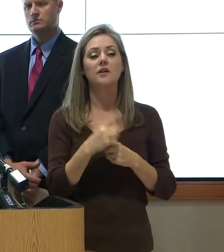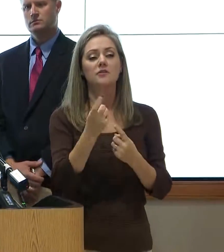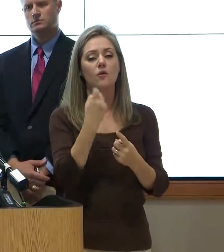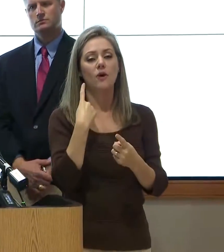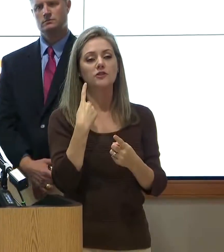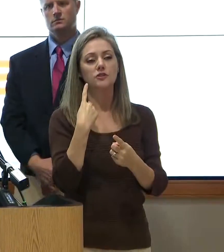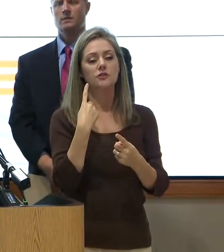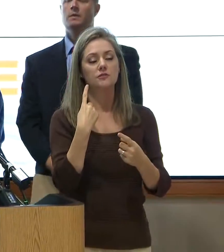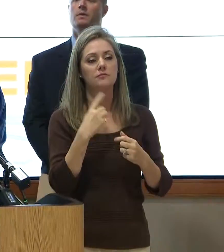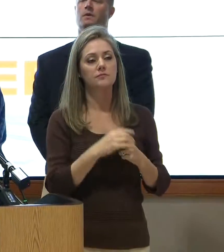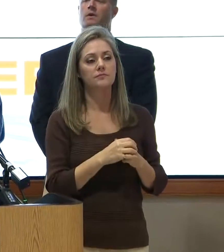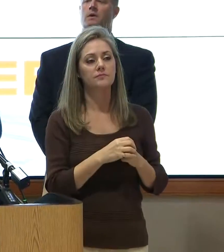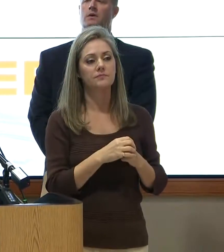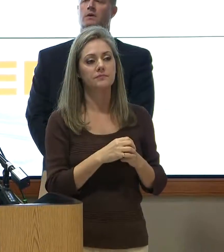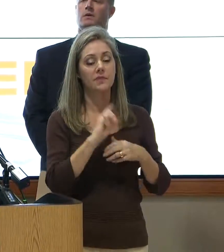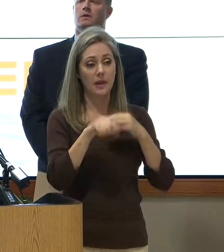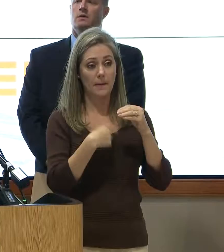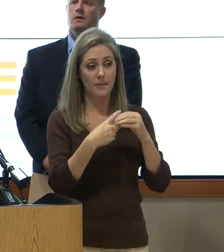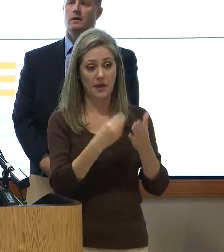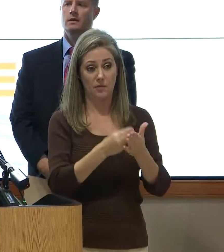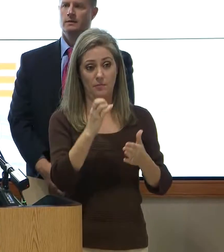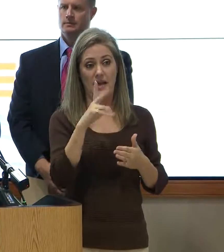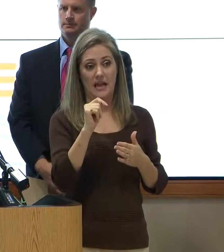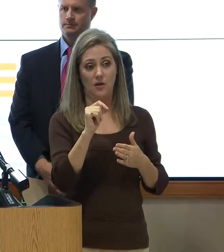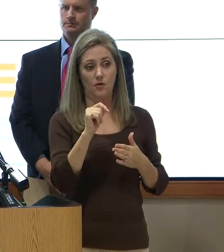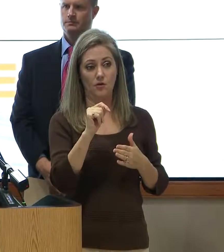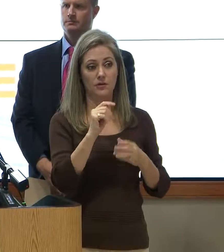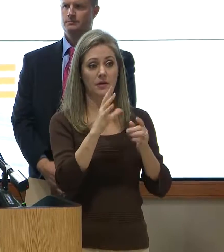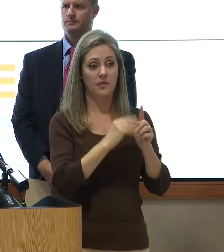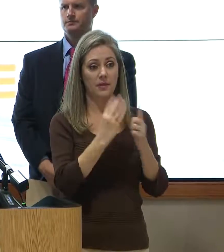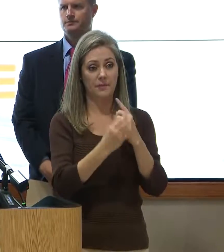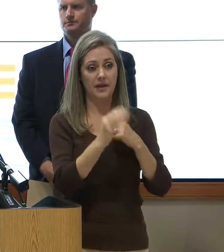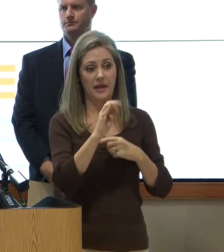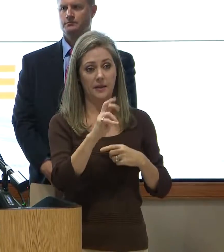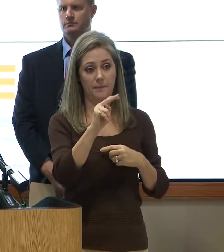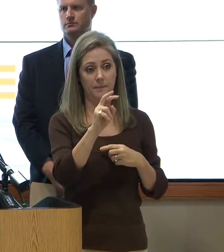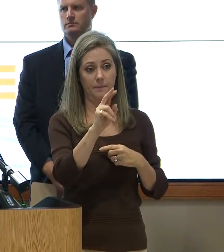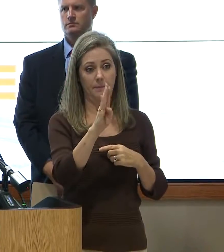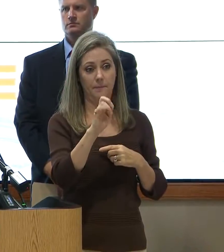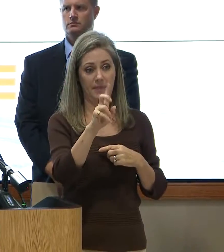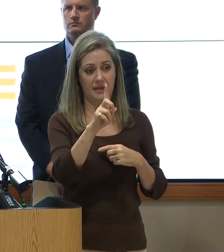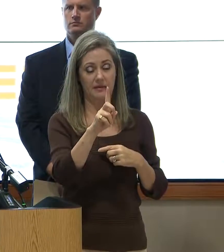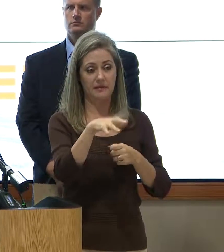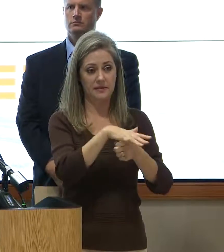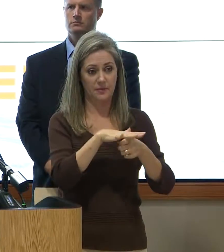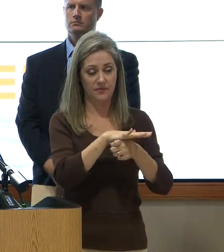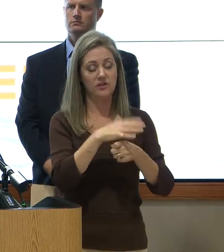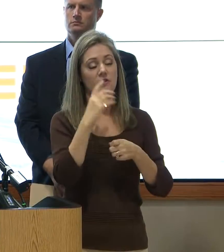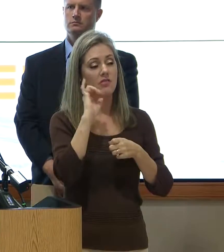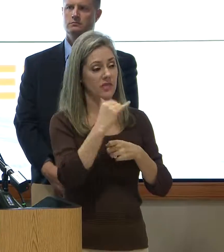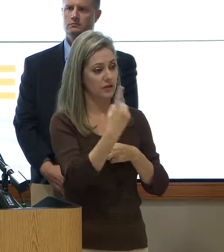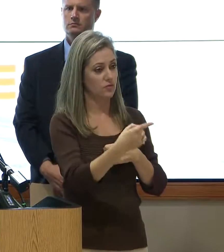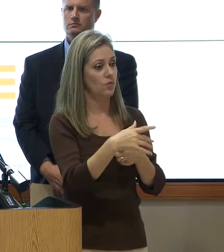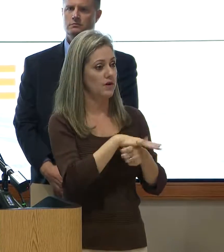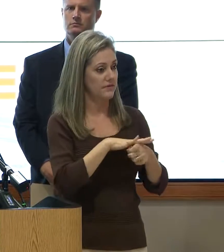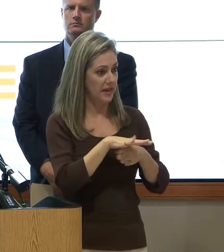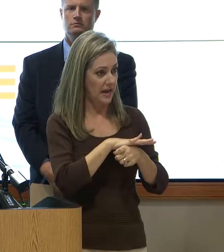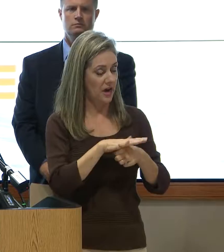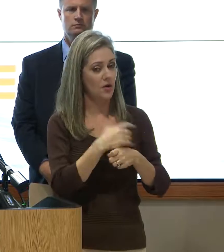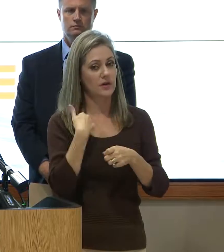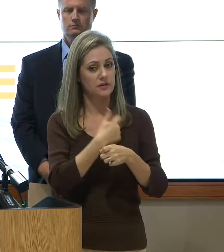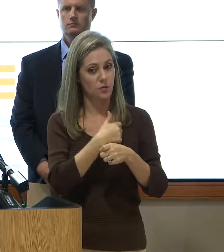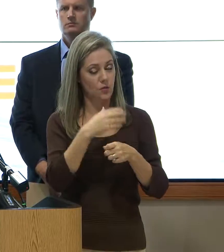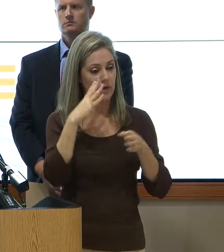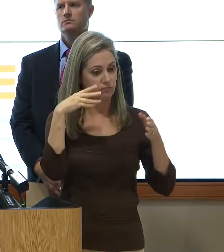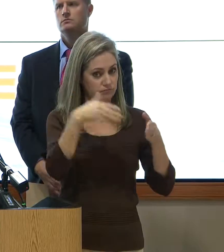question is about buyouts in the Banana Bend subdivision. That's one of the targeted buyout areas flood control is going to work